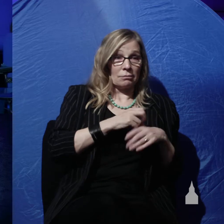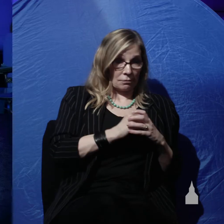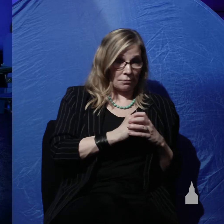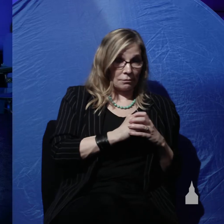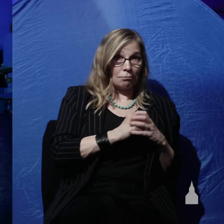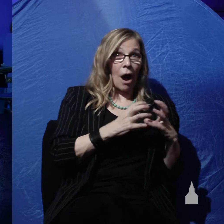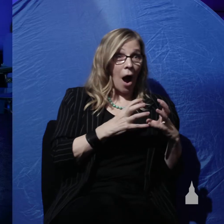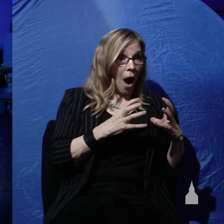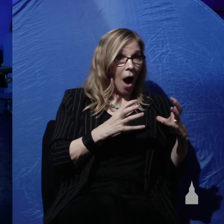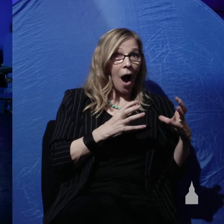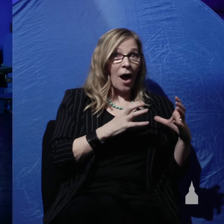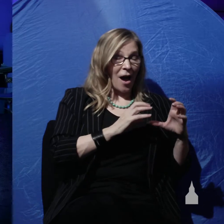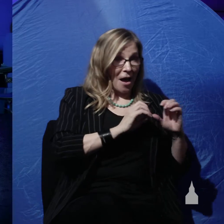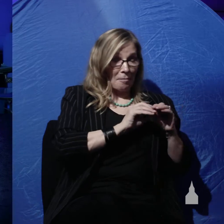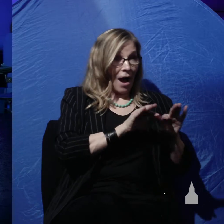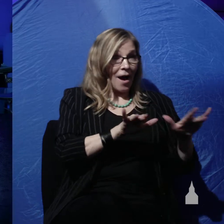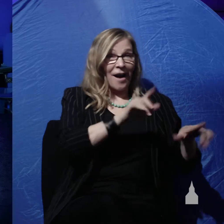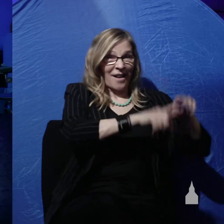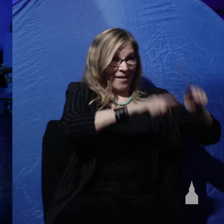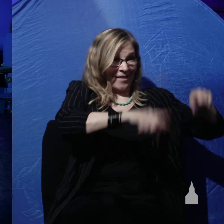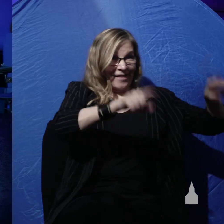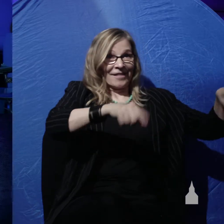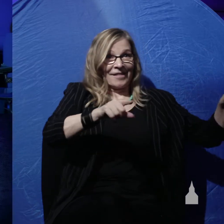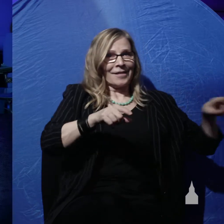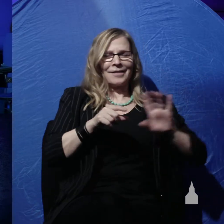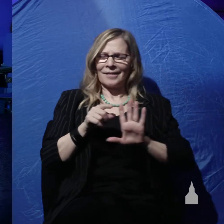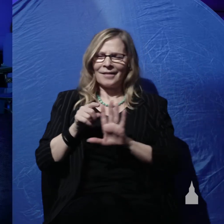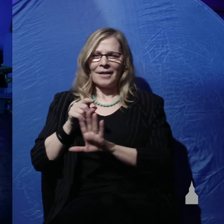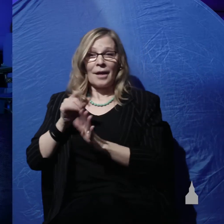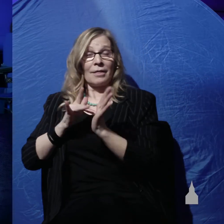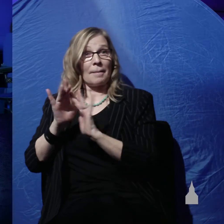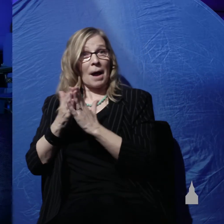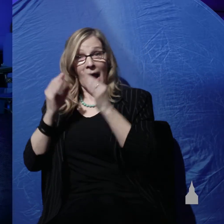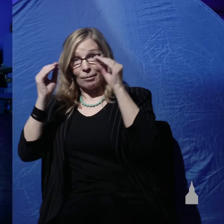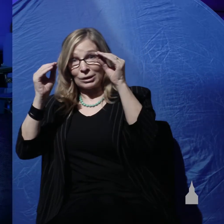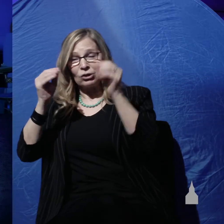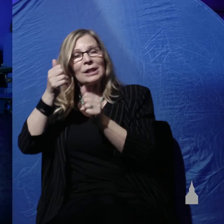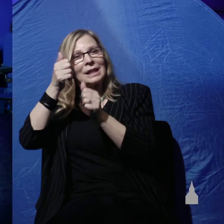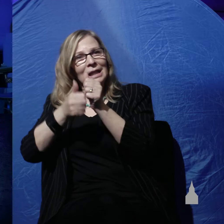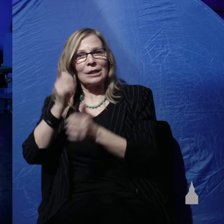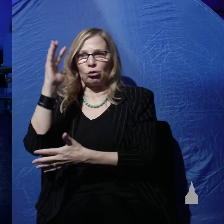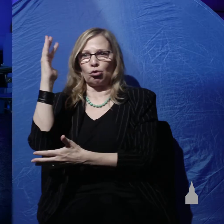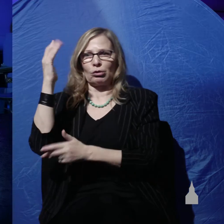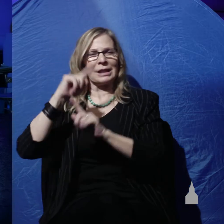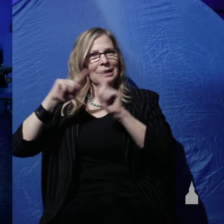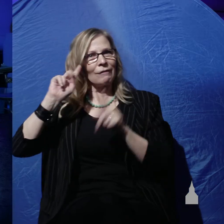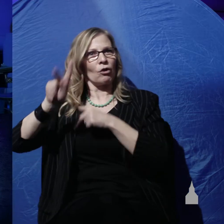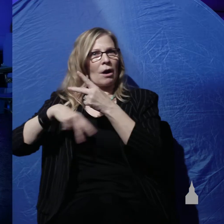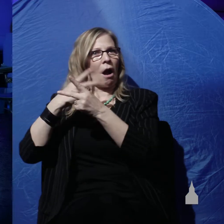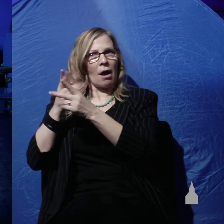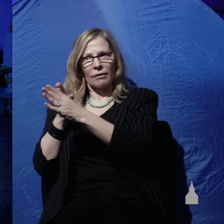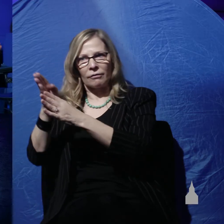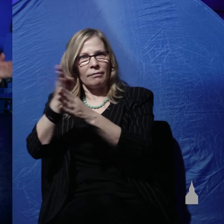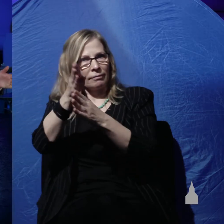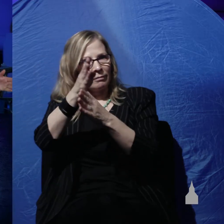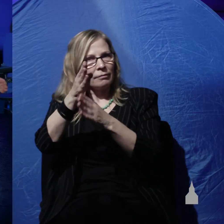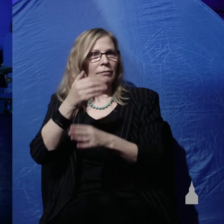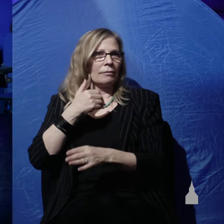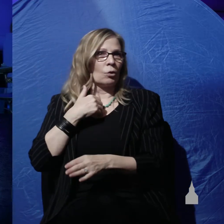the Bible speaks of what I call the creation forest of life. Each tree is a different kind of creature. So you have the dog kind, the